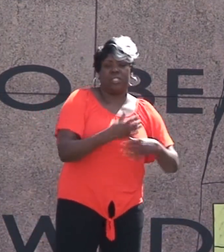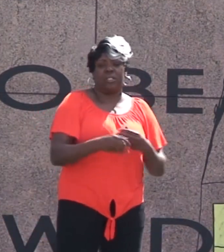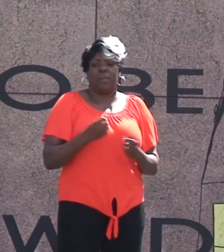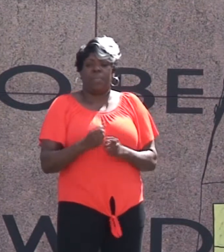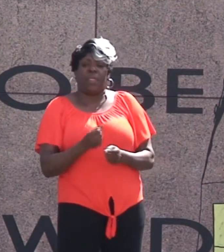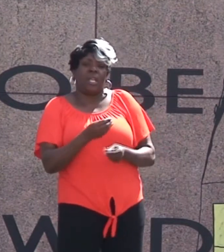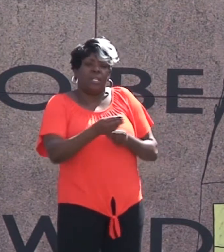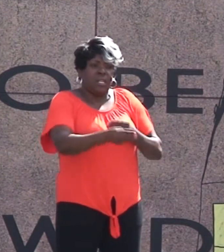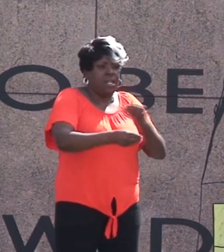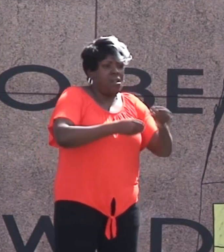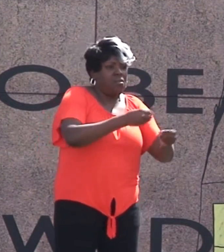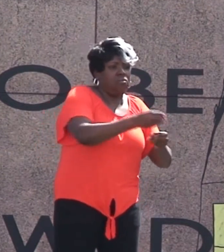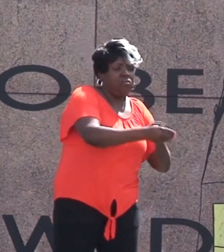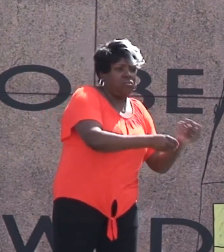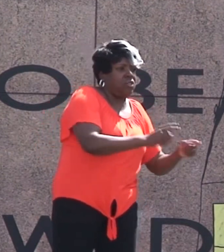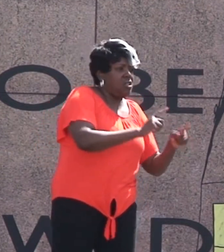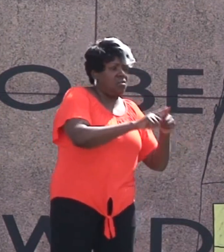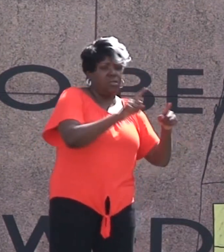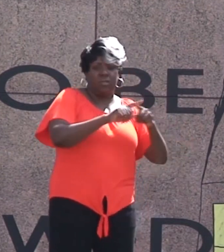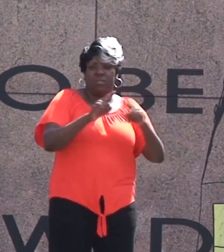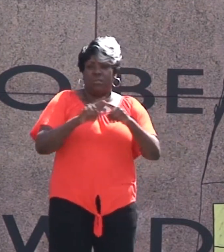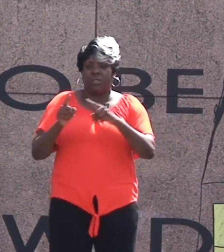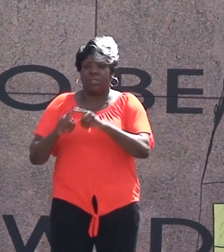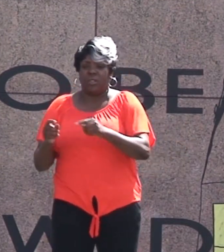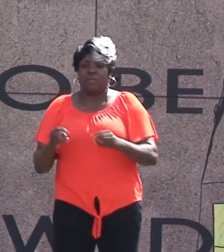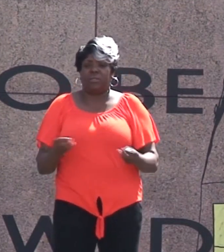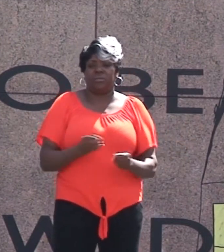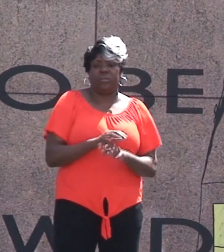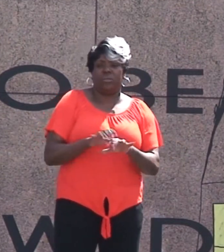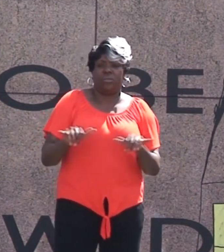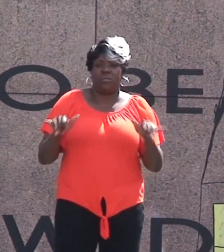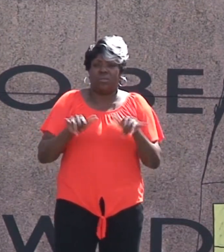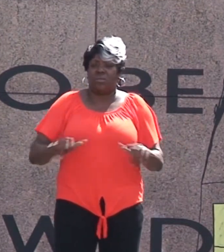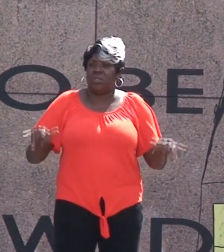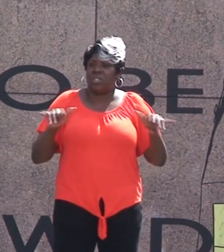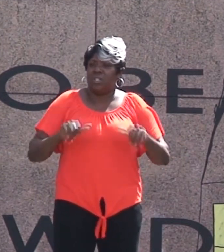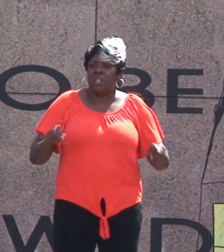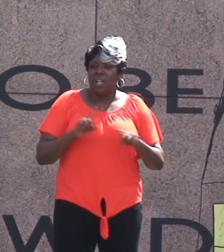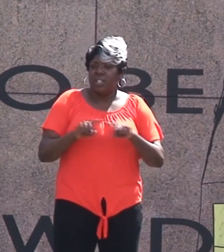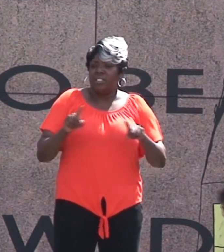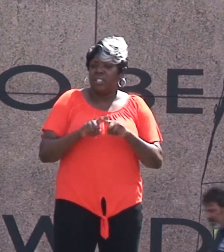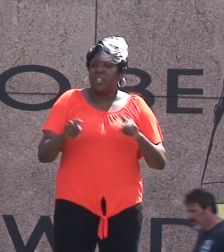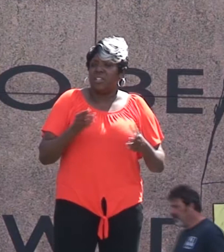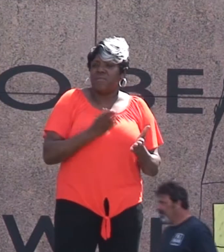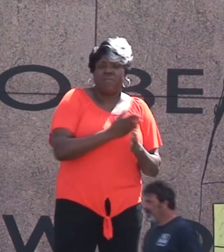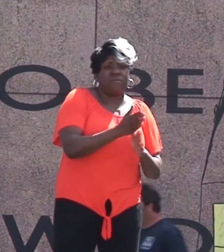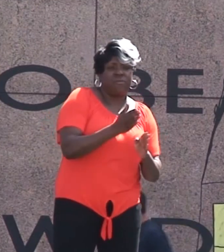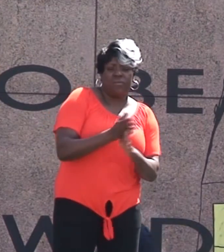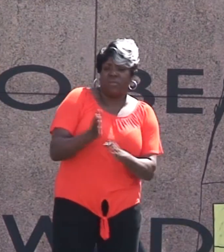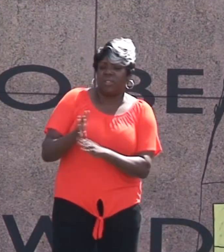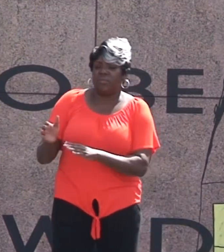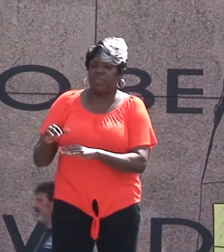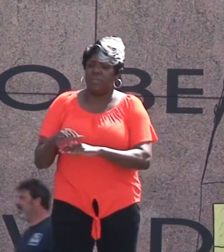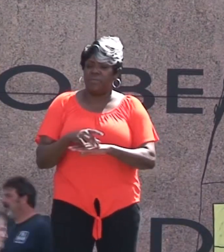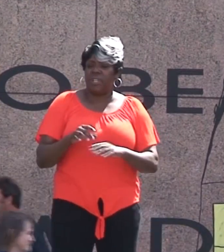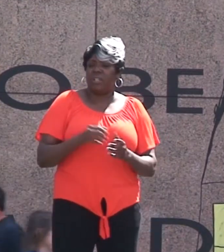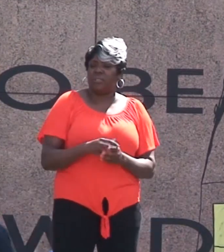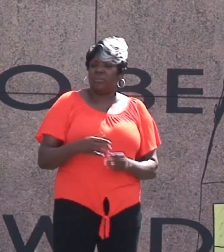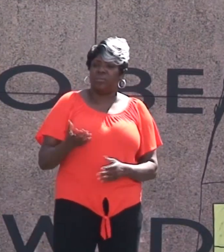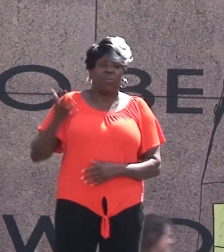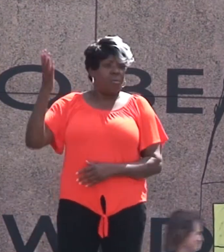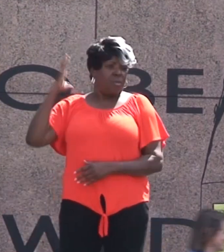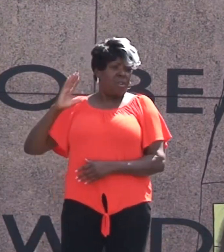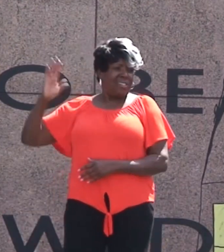happening in myriad directions Simultaneously In all these different fields And you know Long ago We found